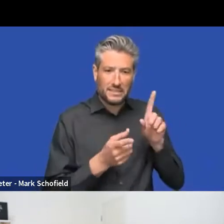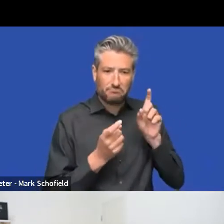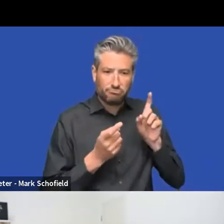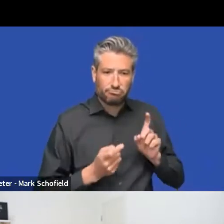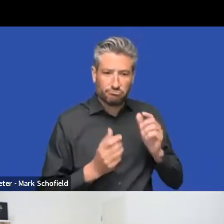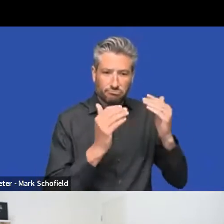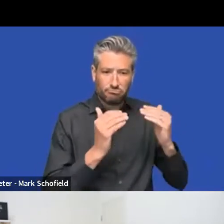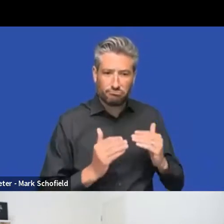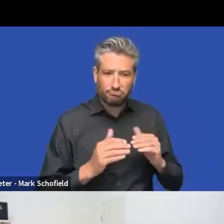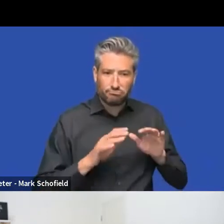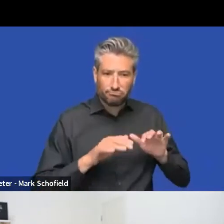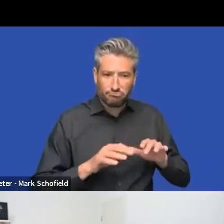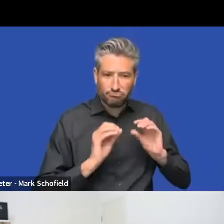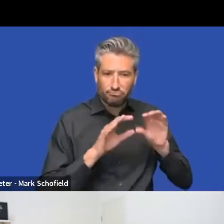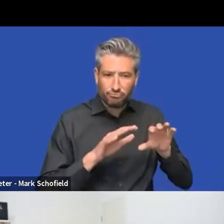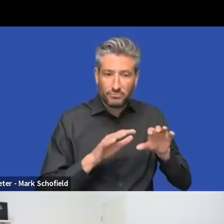in the code. Nice.